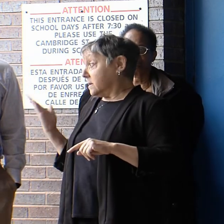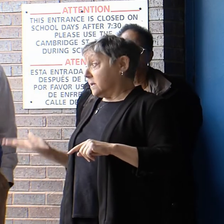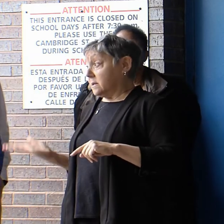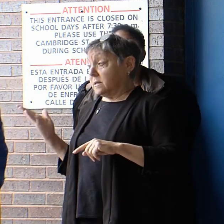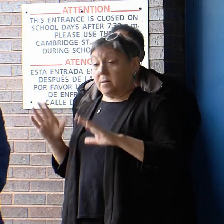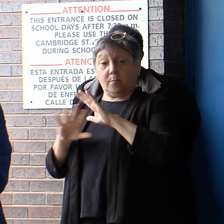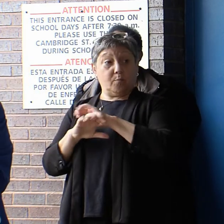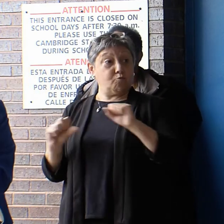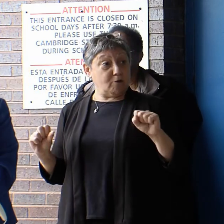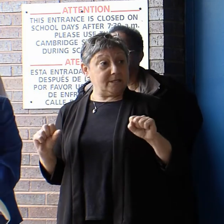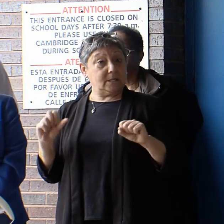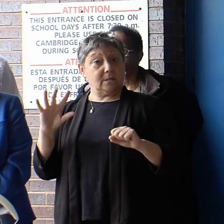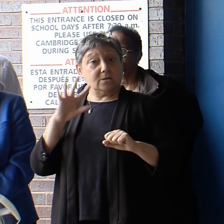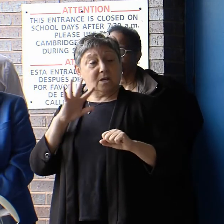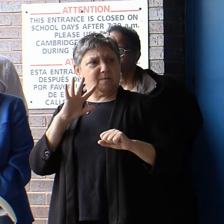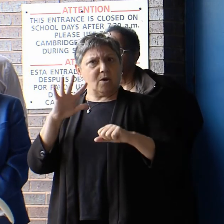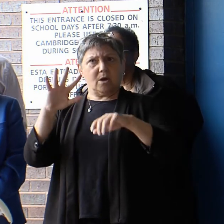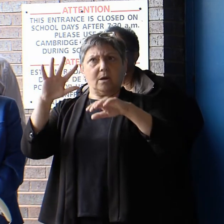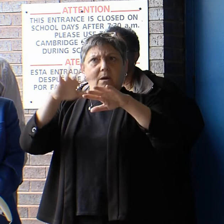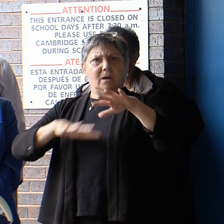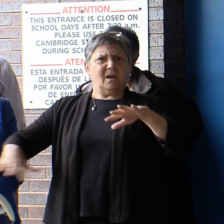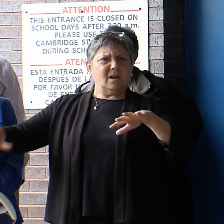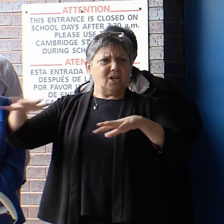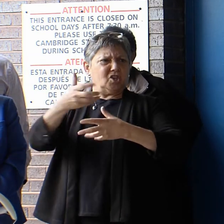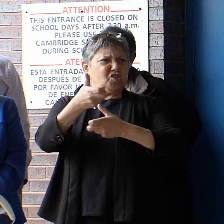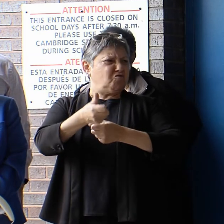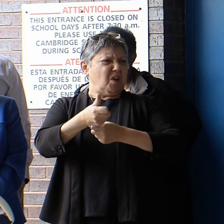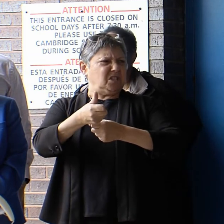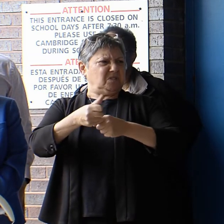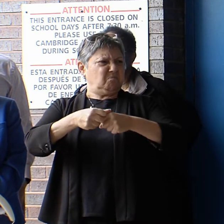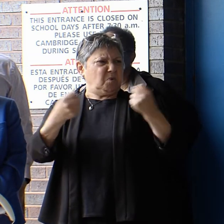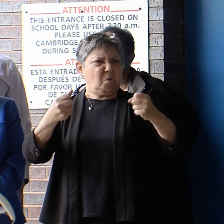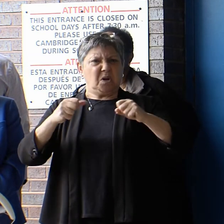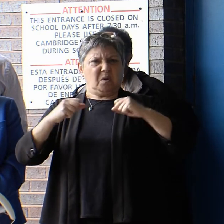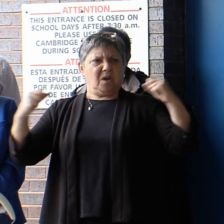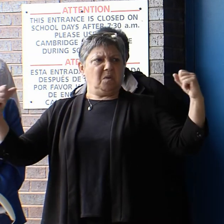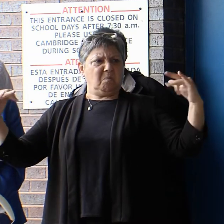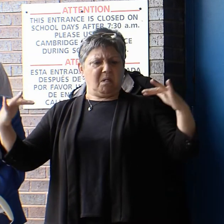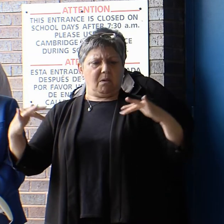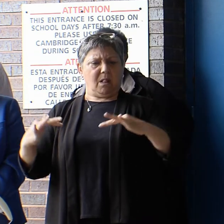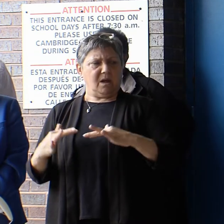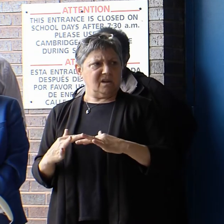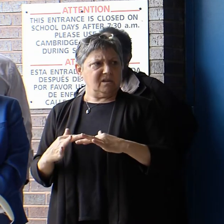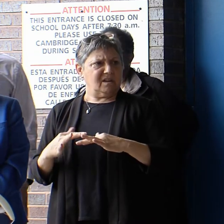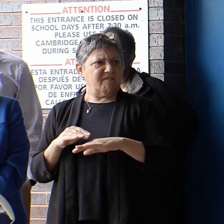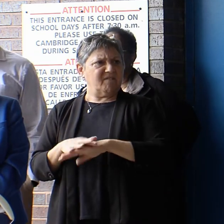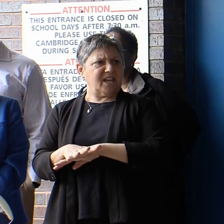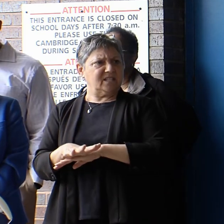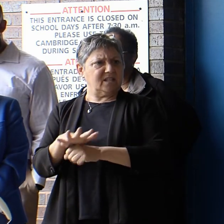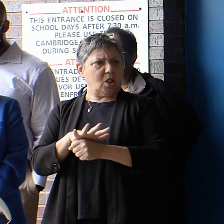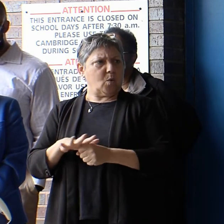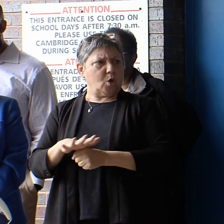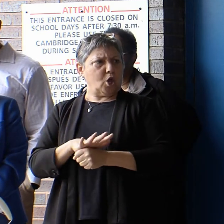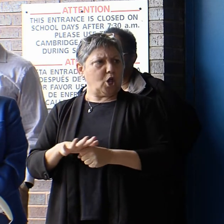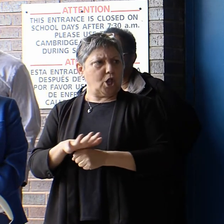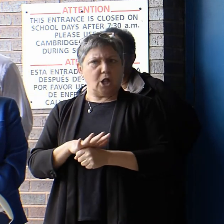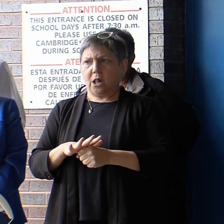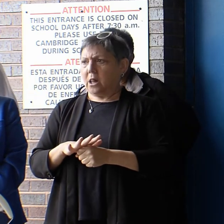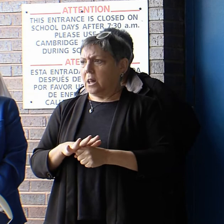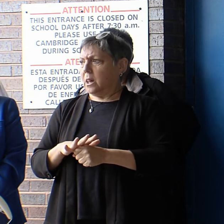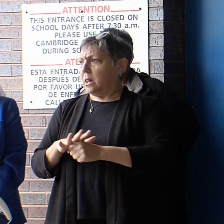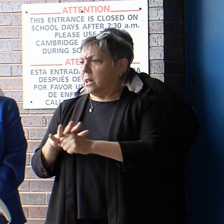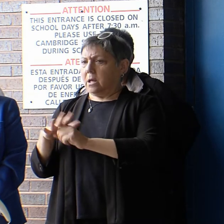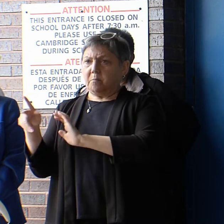breakdown of trust nationally does spill over into local policymaking